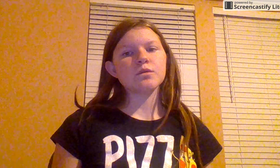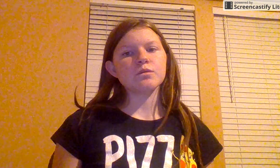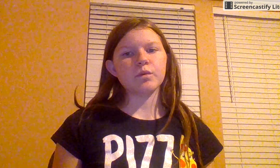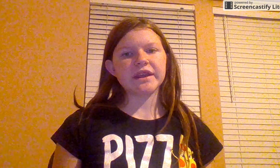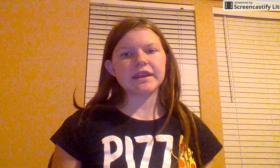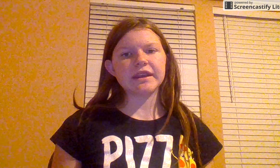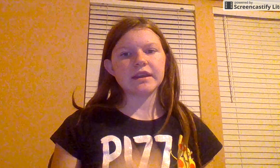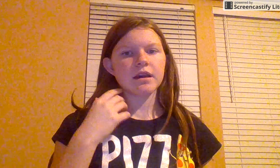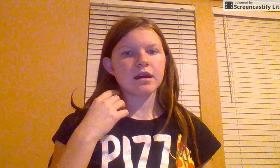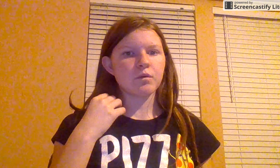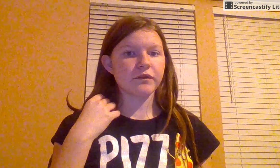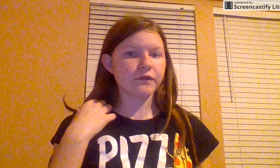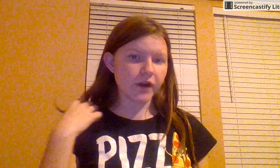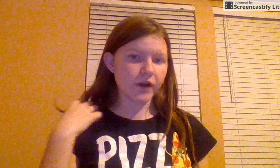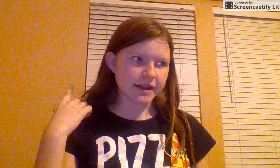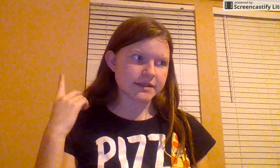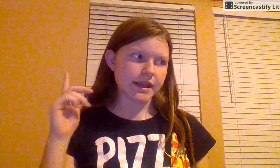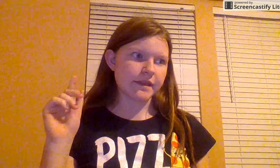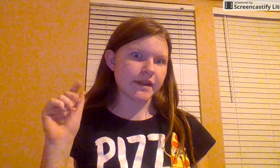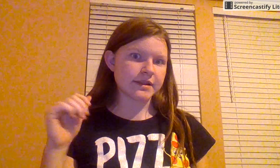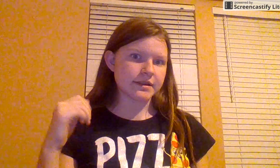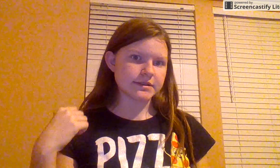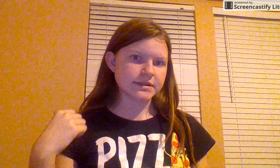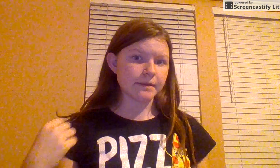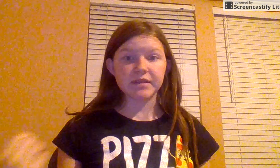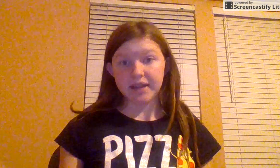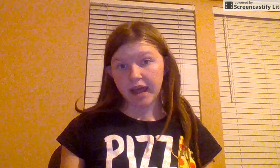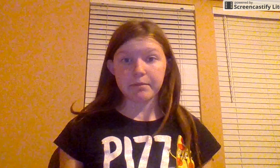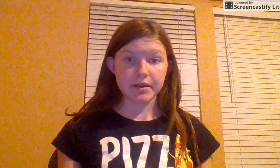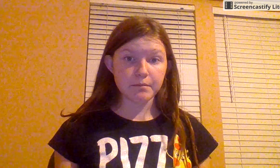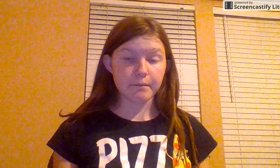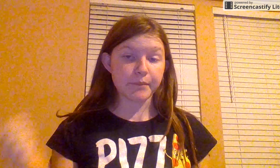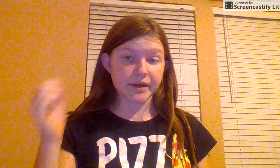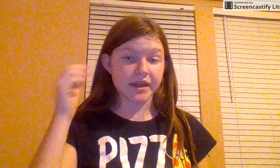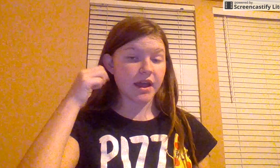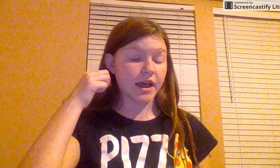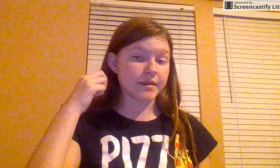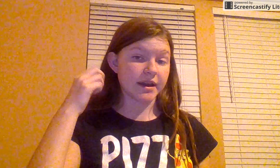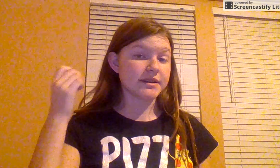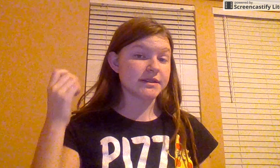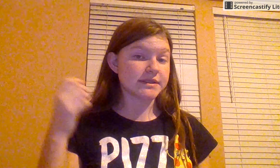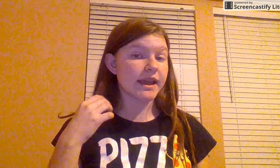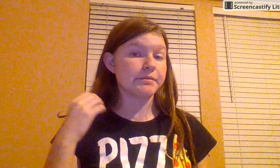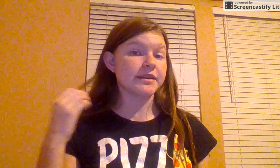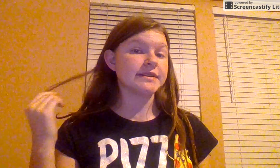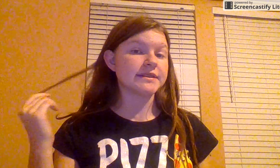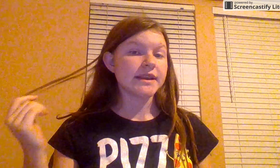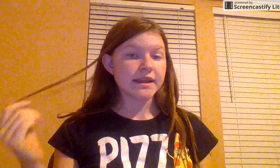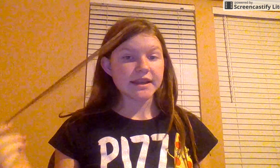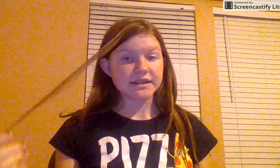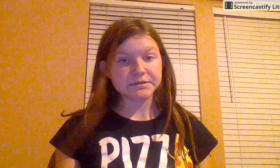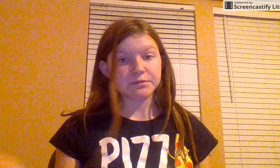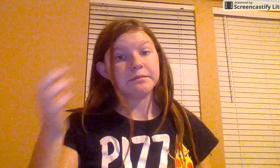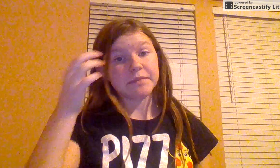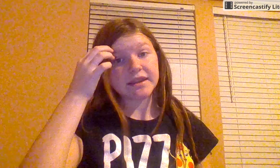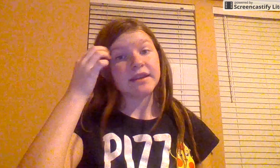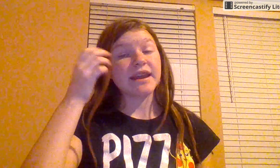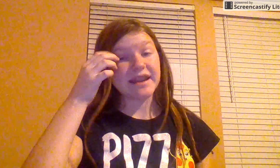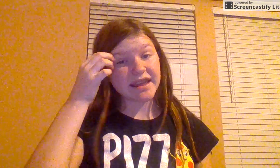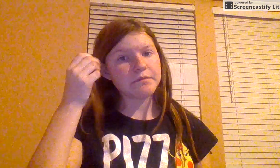we were friends, and then something happened. But I'm not going to say, because it's between me and him,